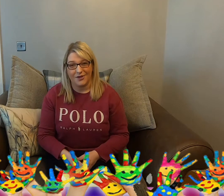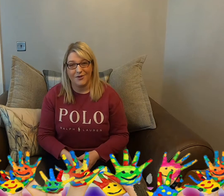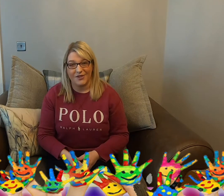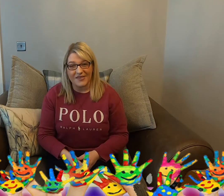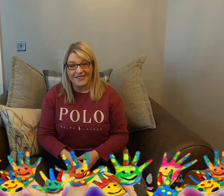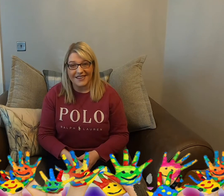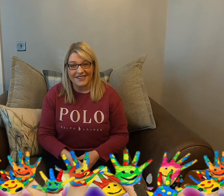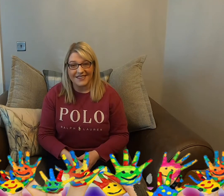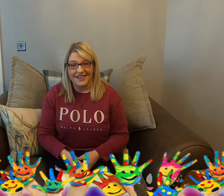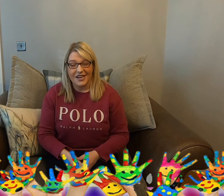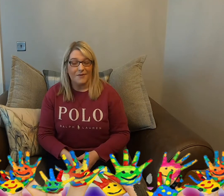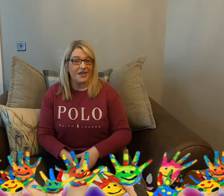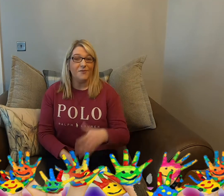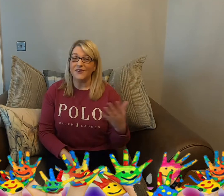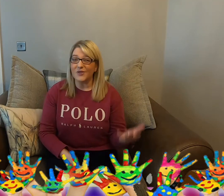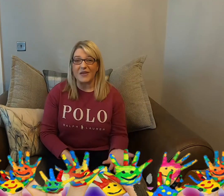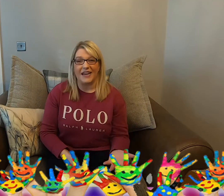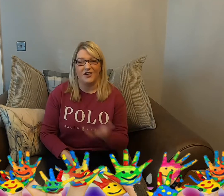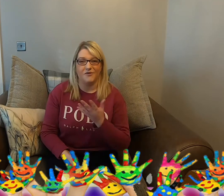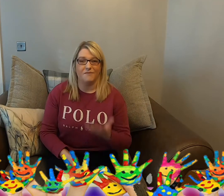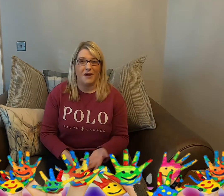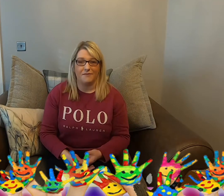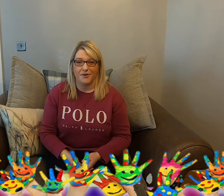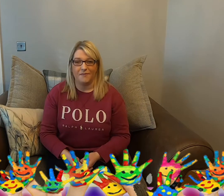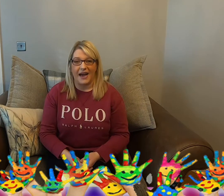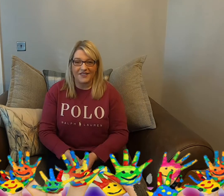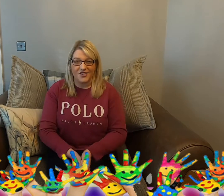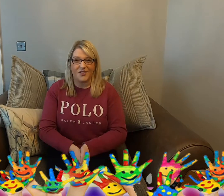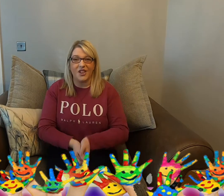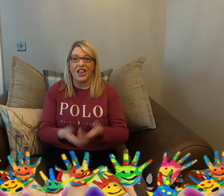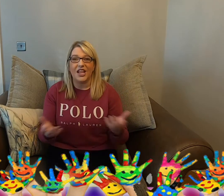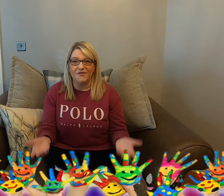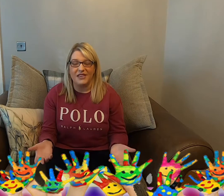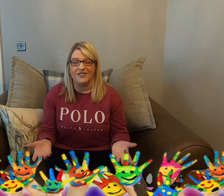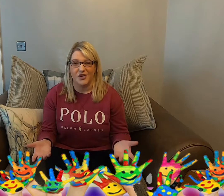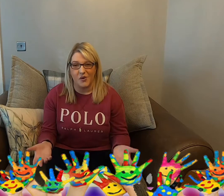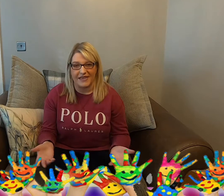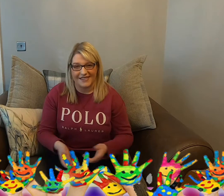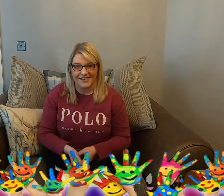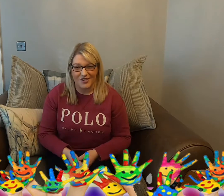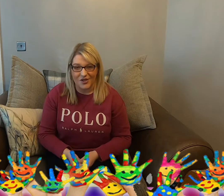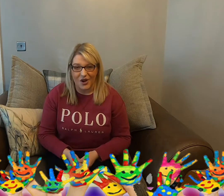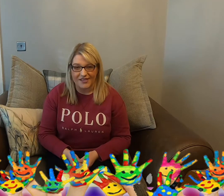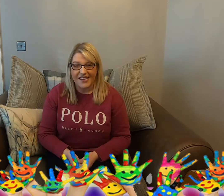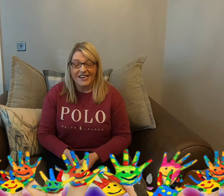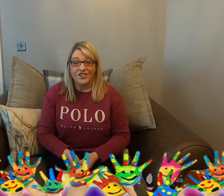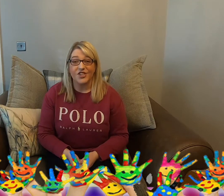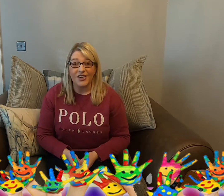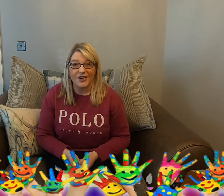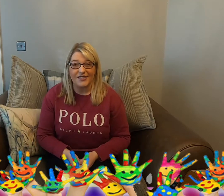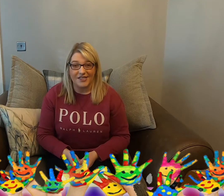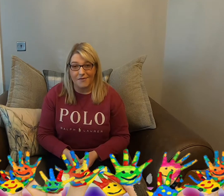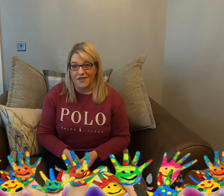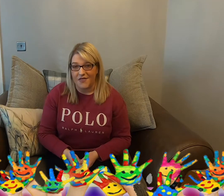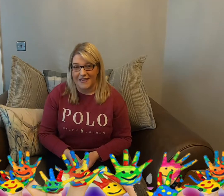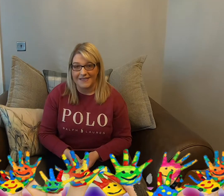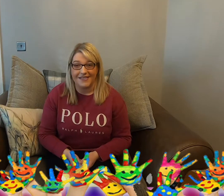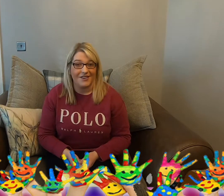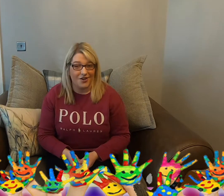ago, doesn't it? But I wonder, can you remember back to the lovely toys that you got? Shout out some of the things that you